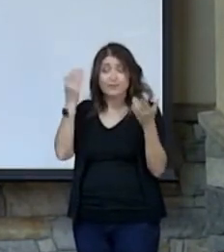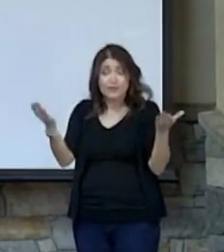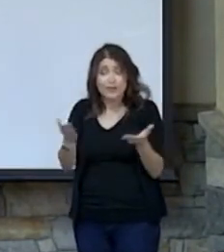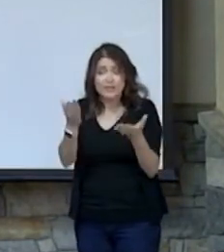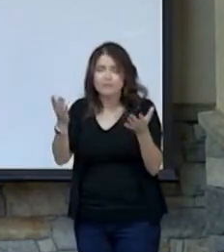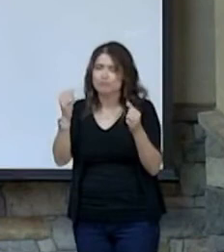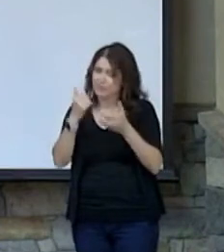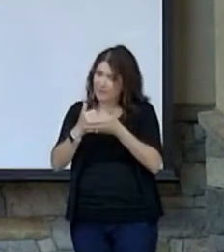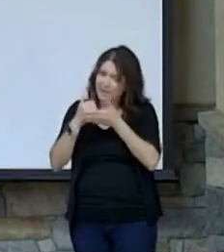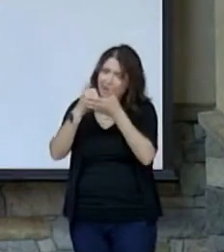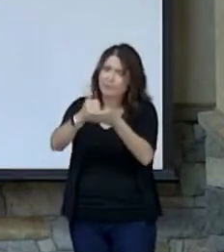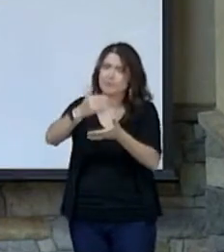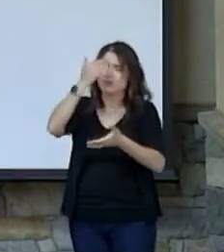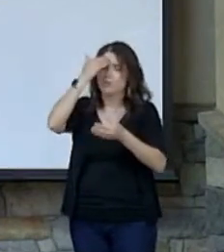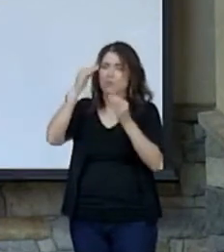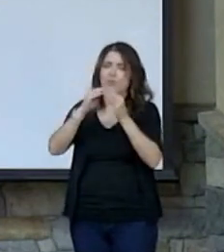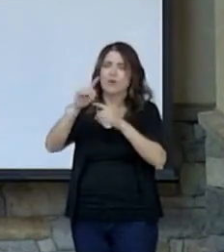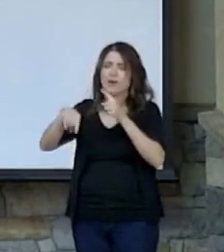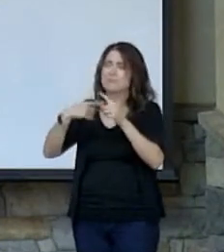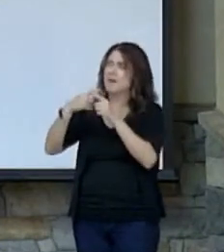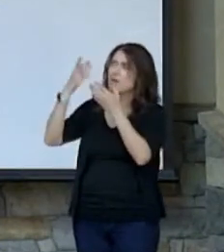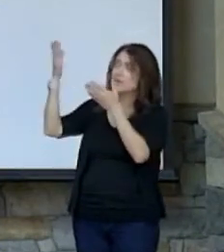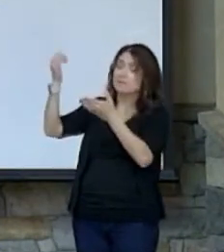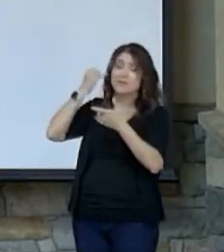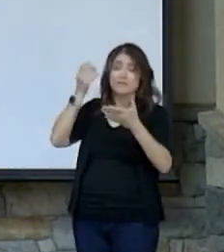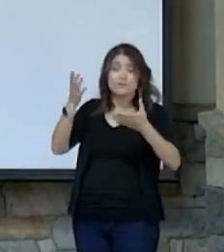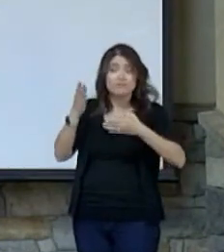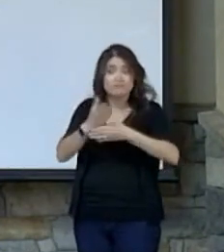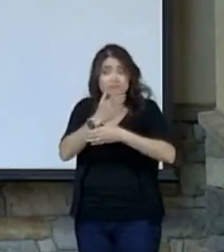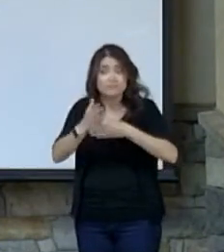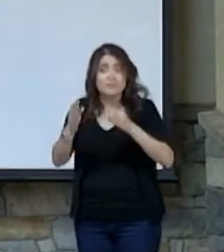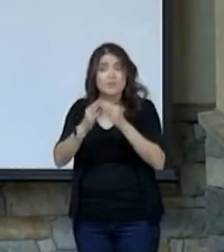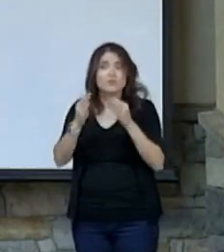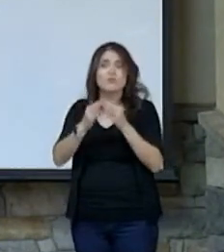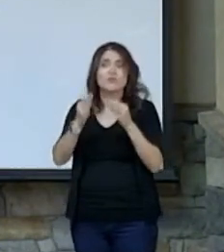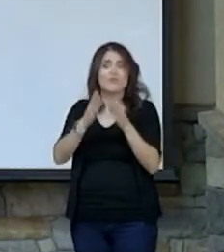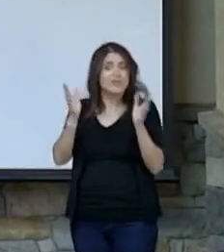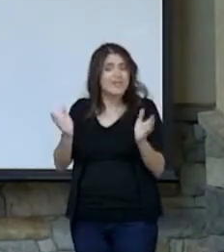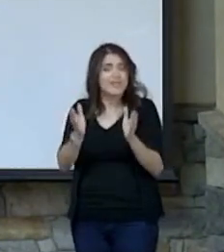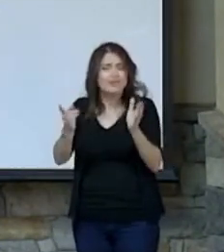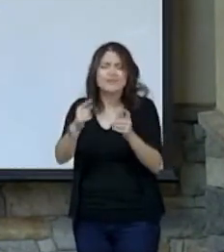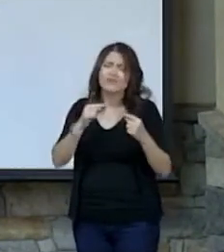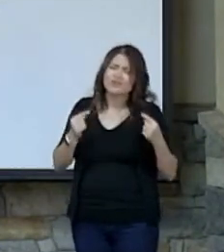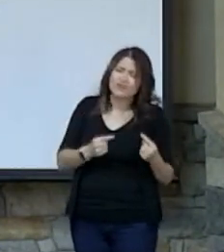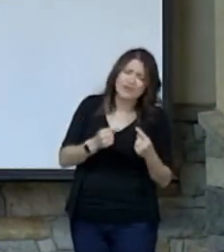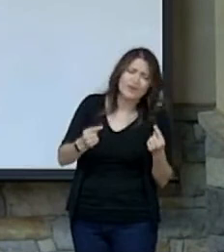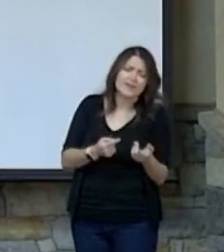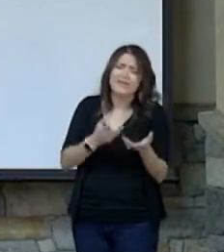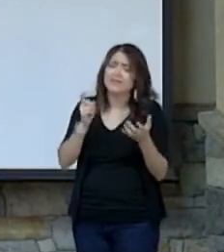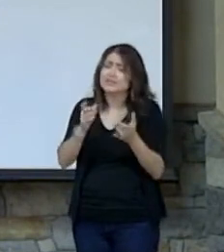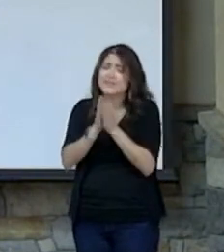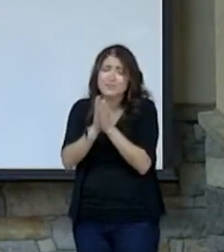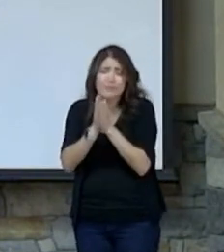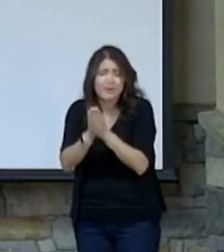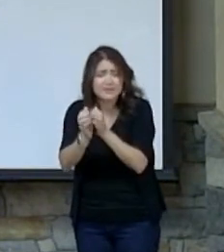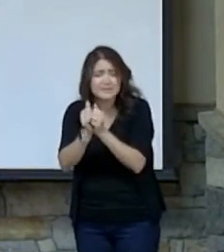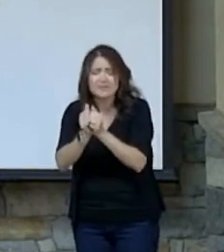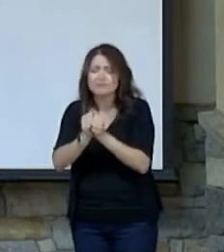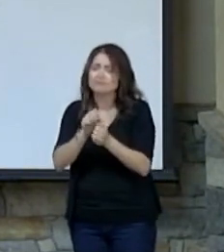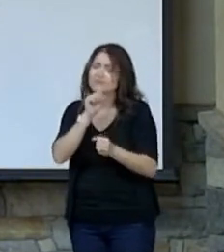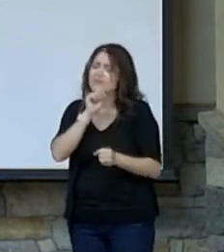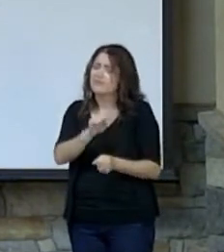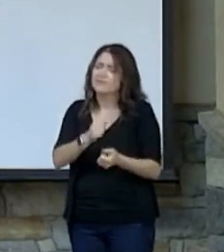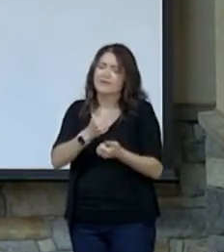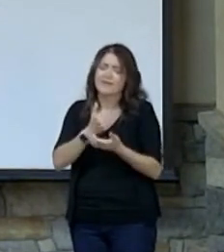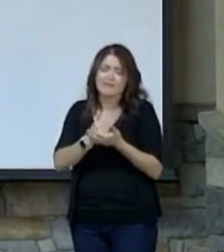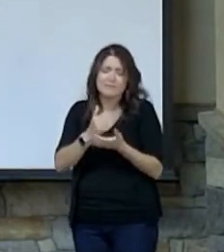if we can share more of him with you, if we can encourage you in any way, if you're hurting and just need to be prayed with, we'd love to help you. We'd love